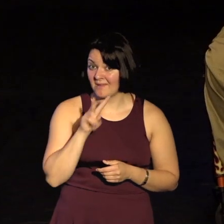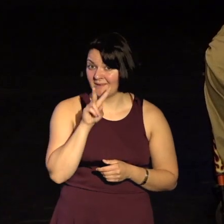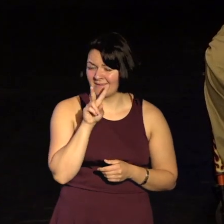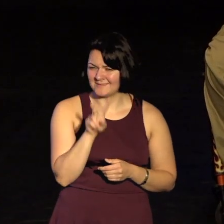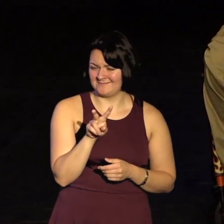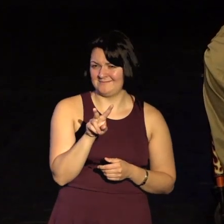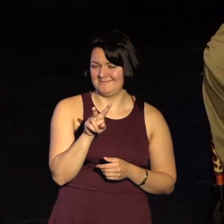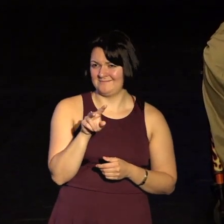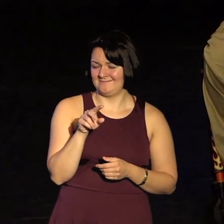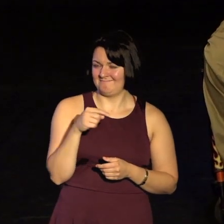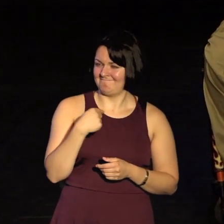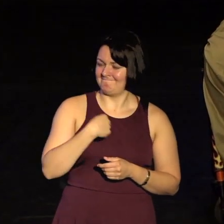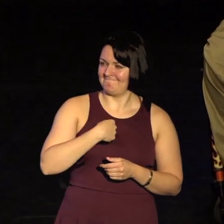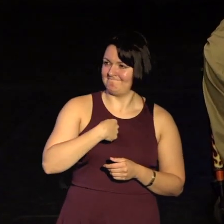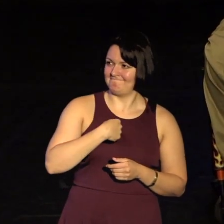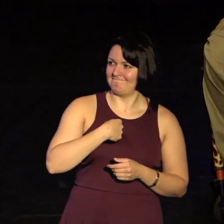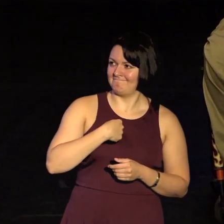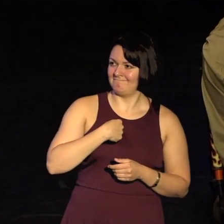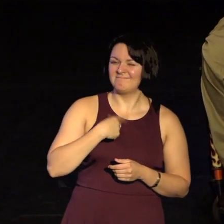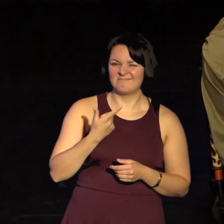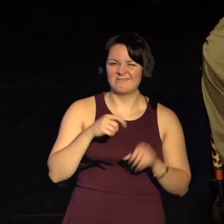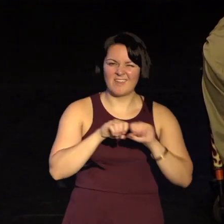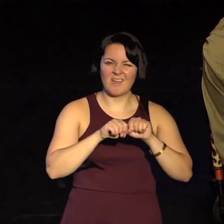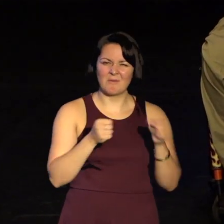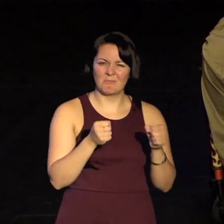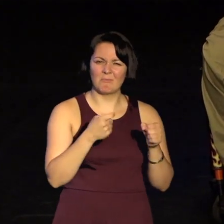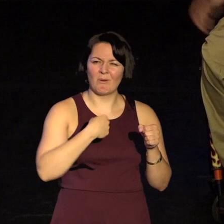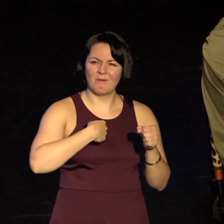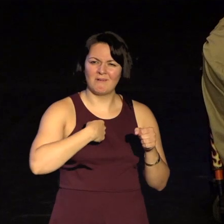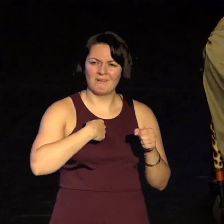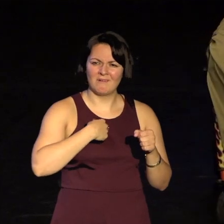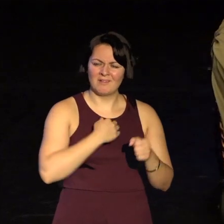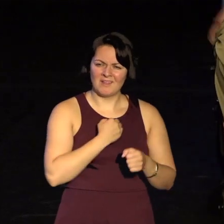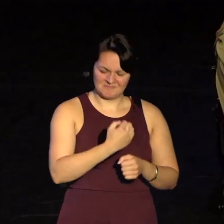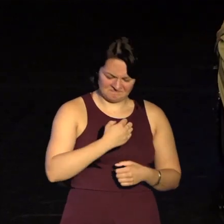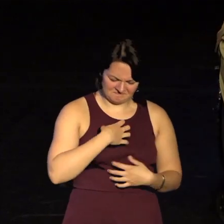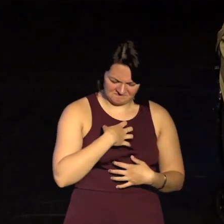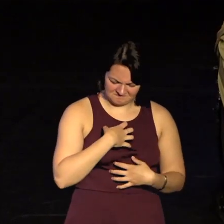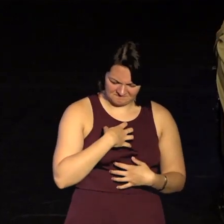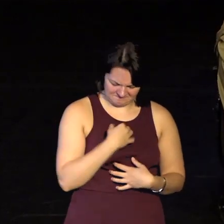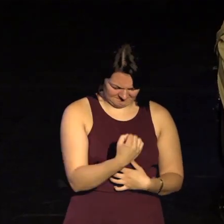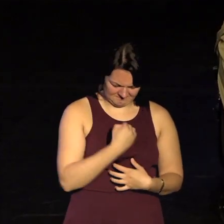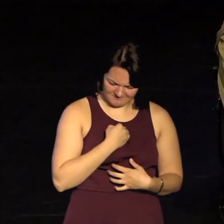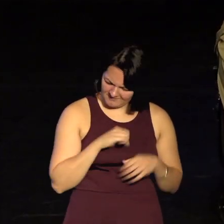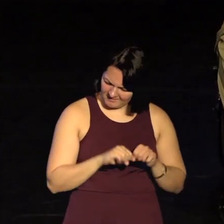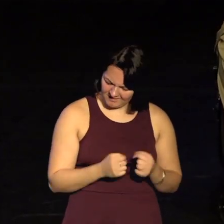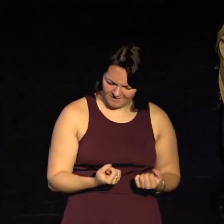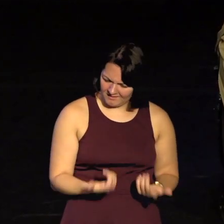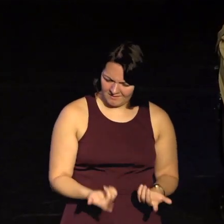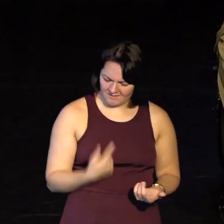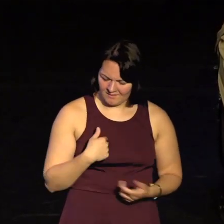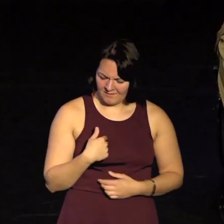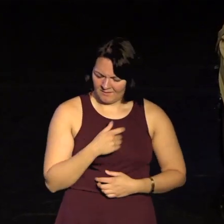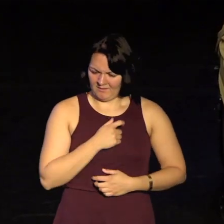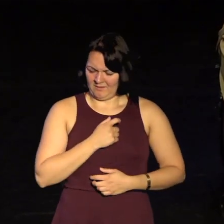am, I mean, they broke me that day. Let's be honest. They broke me. I was pounding on the door, I remember,